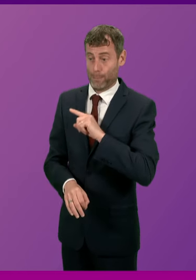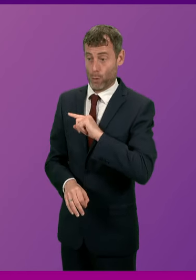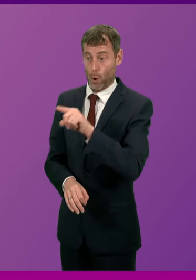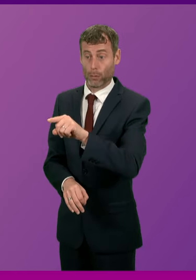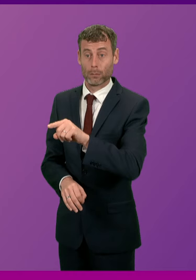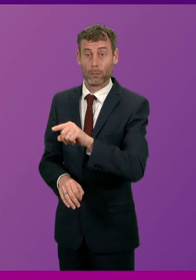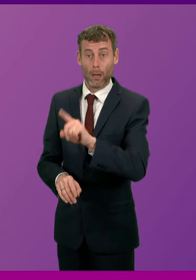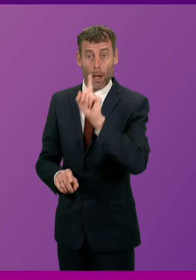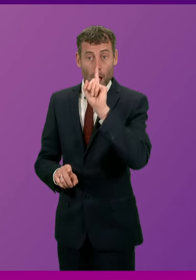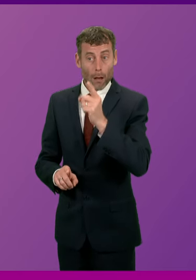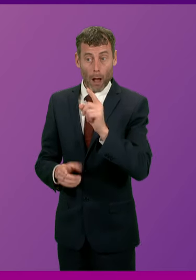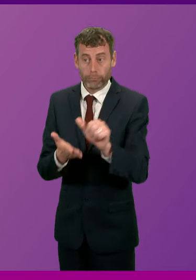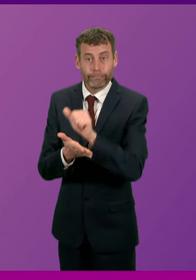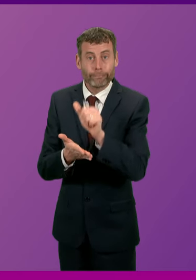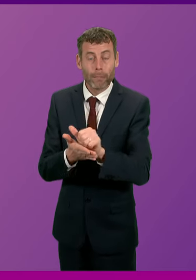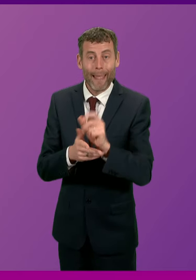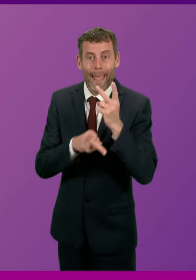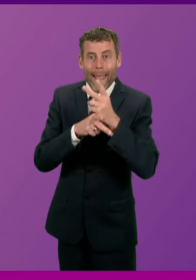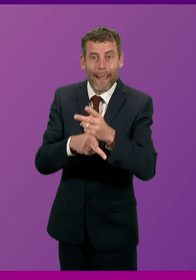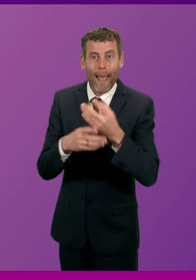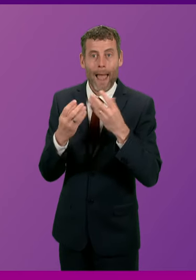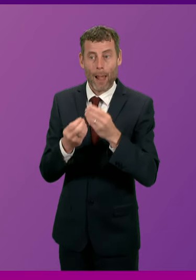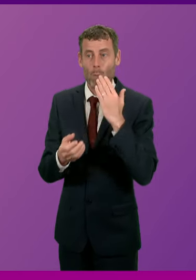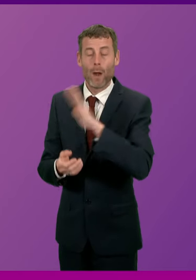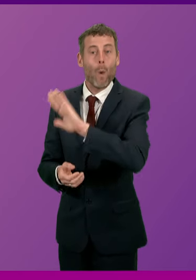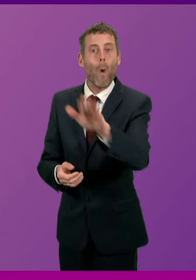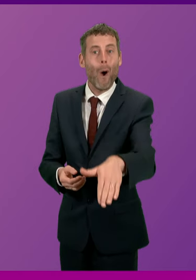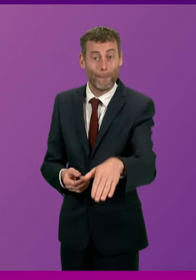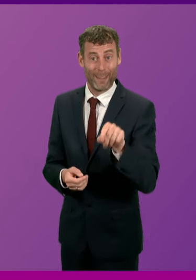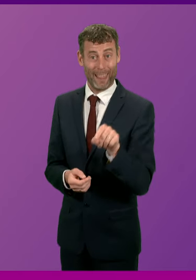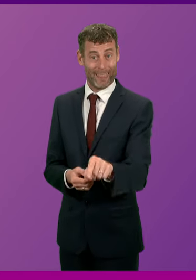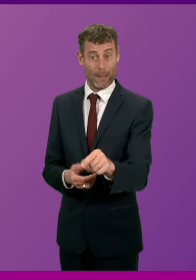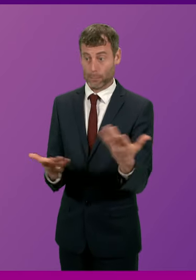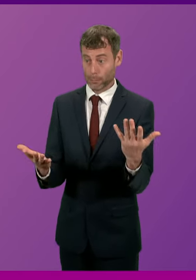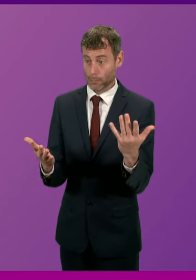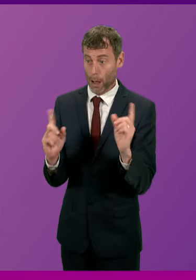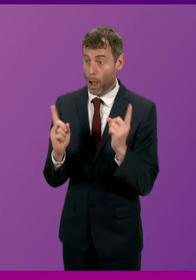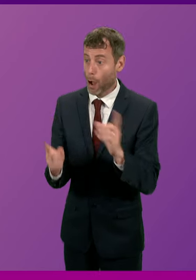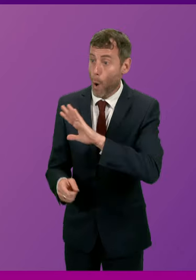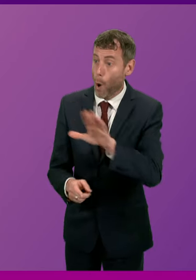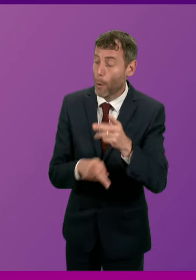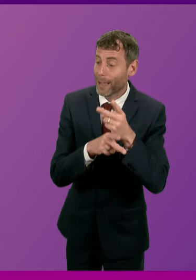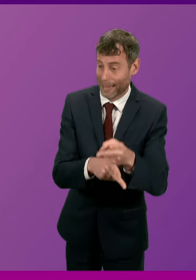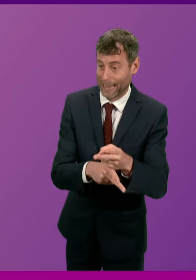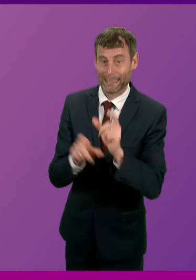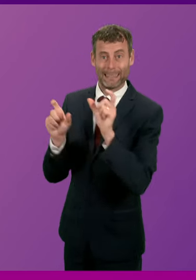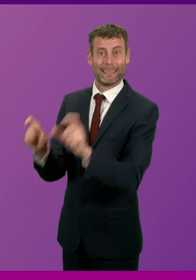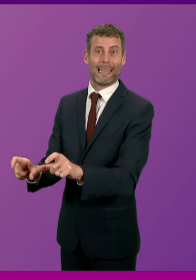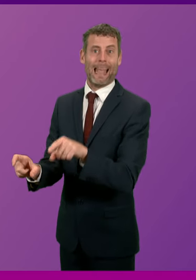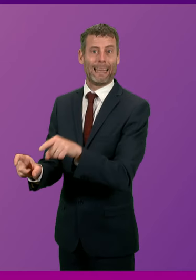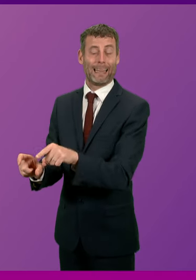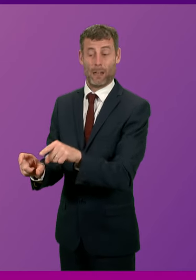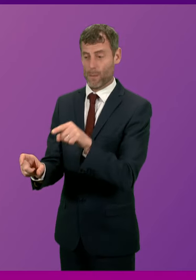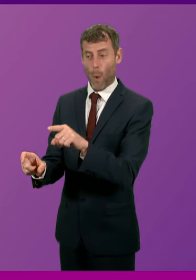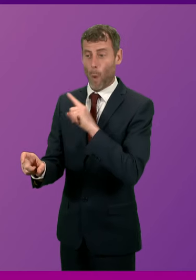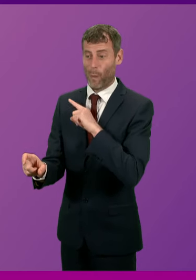And as Clare Hawkey has indicated in her question, some of the supply of those workers is being eroded by the decisions that have been